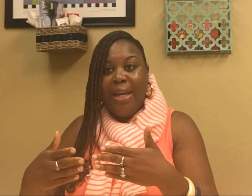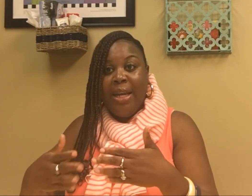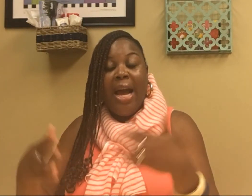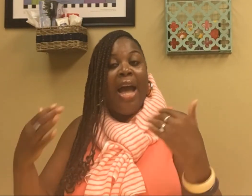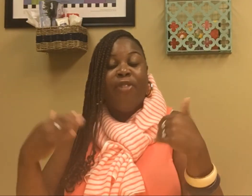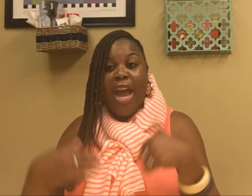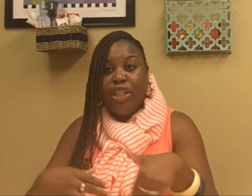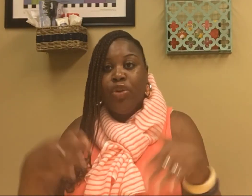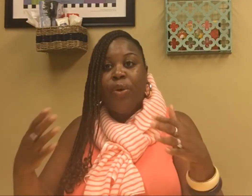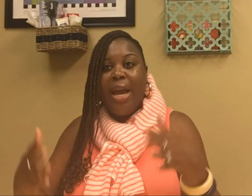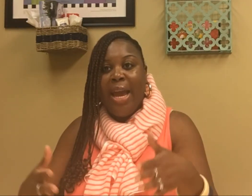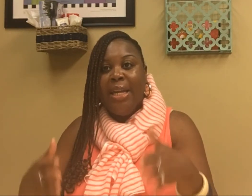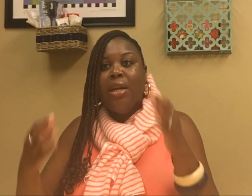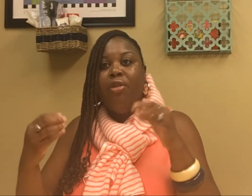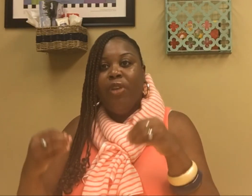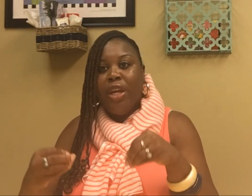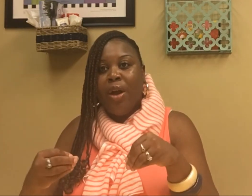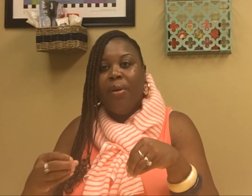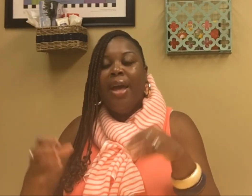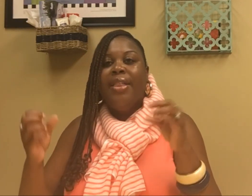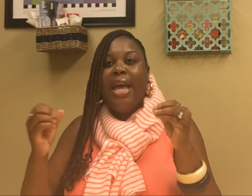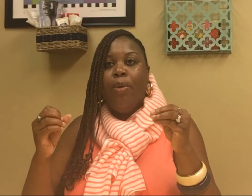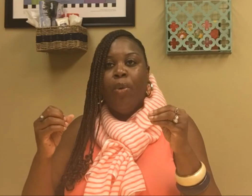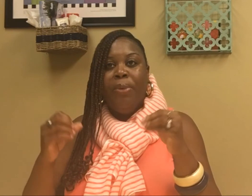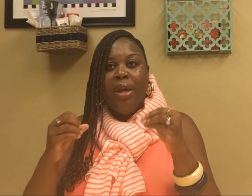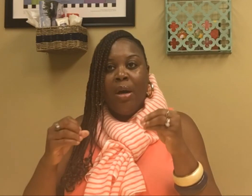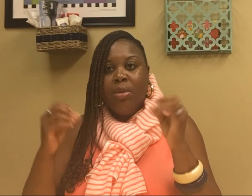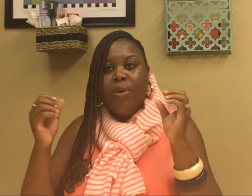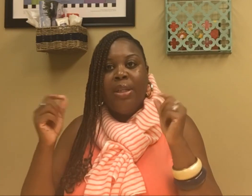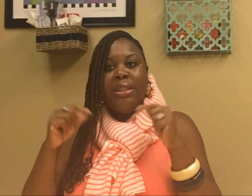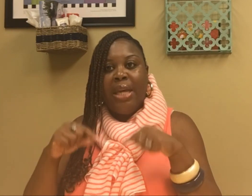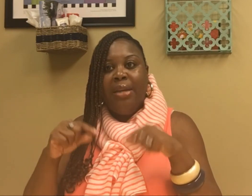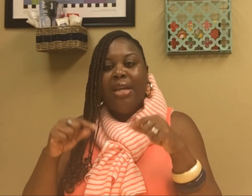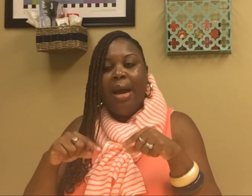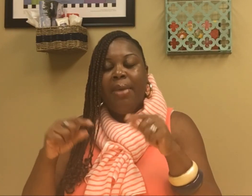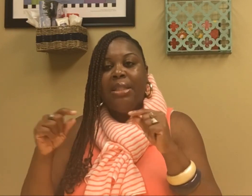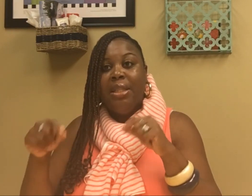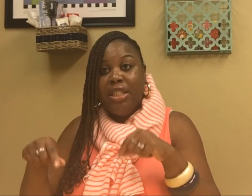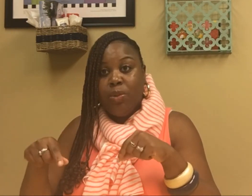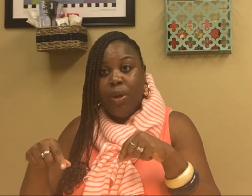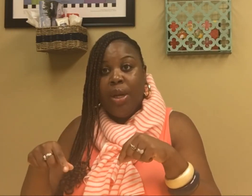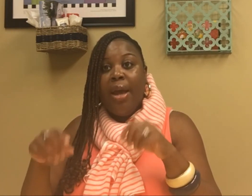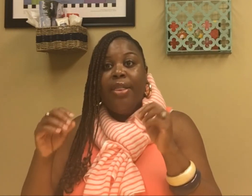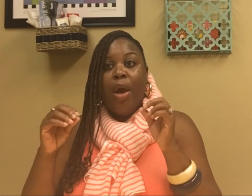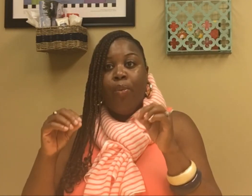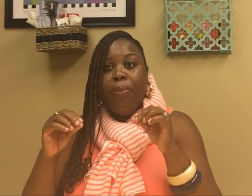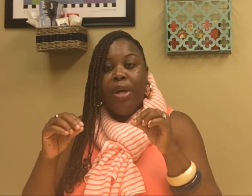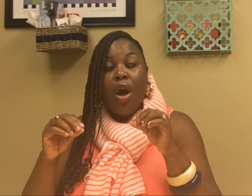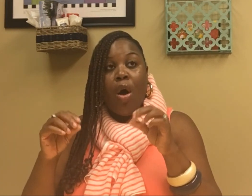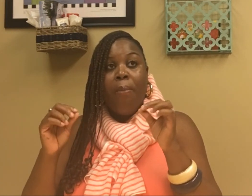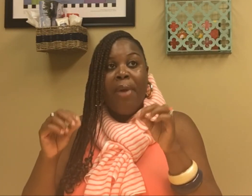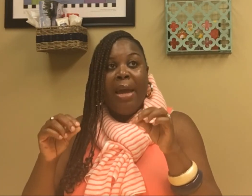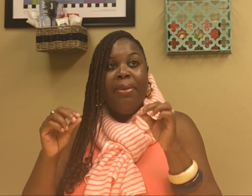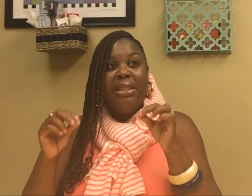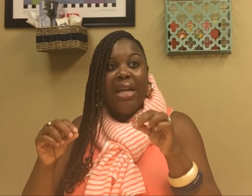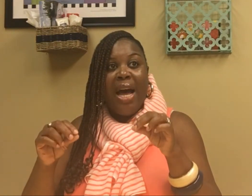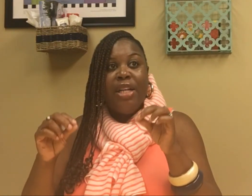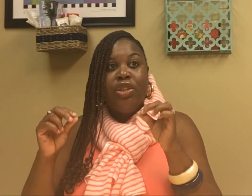I need? I've actually created a video that will be uploaded the same time as this one that will be called Baby Signs